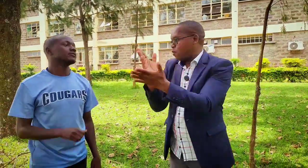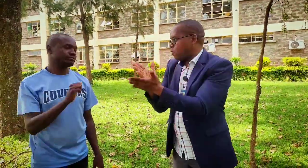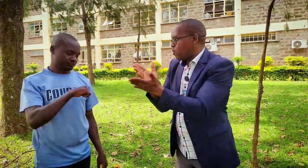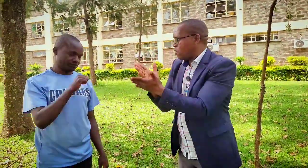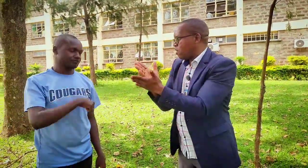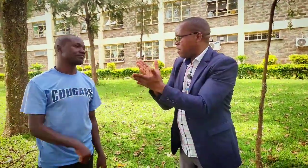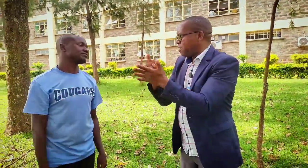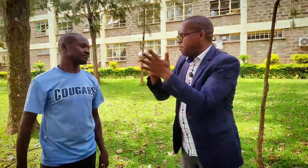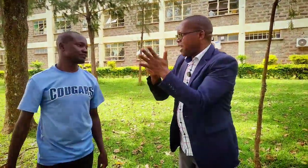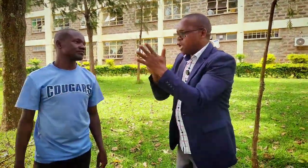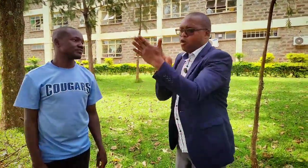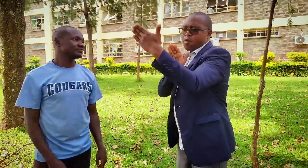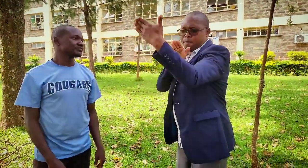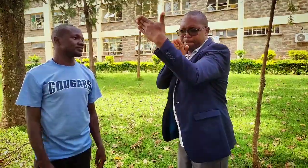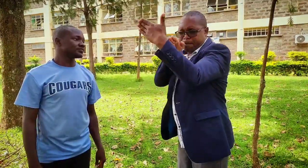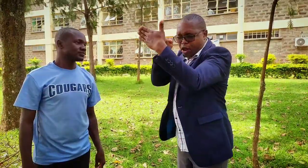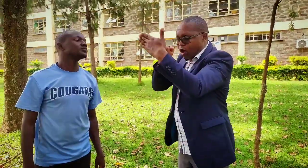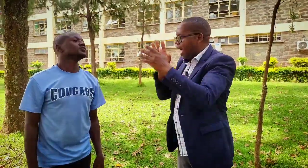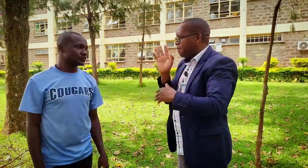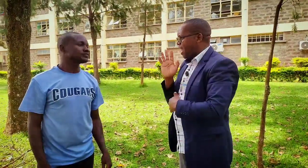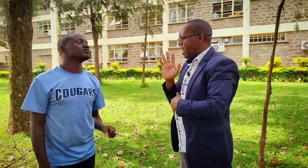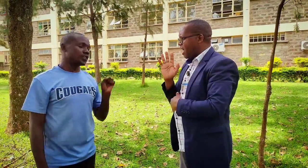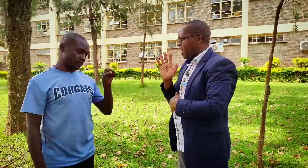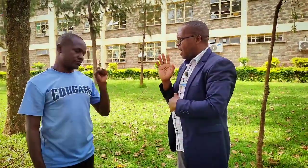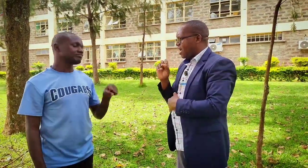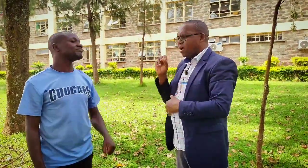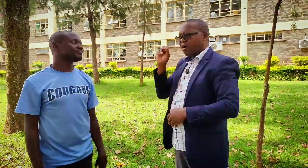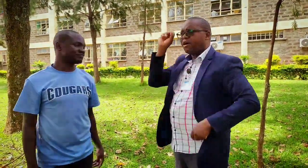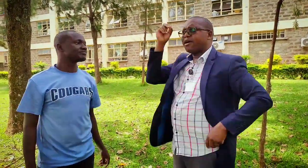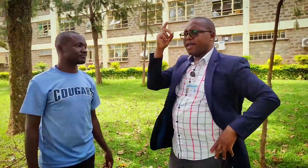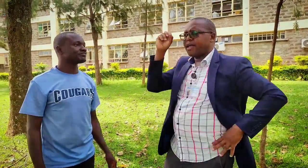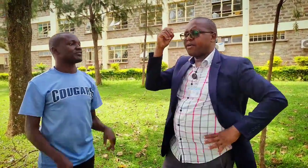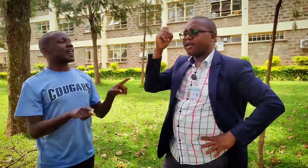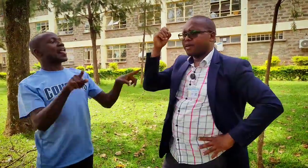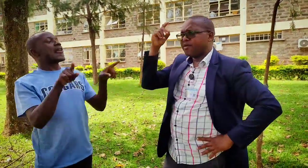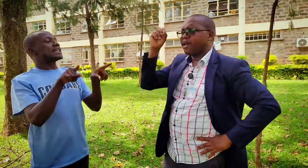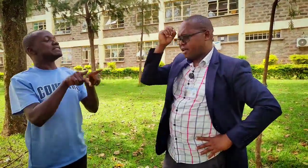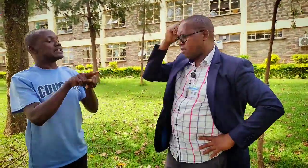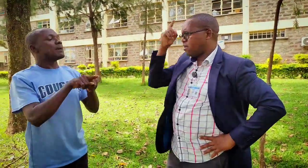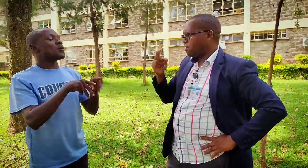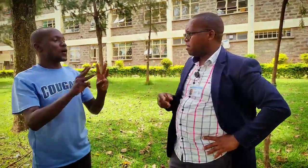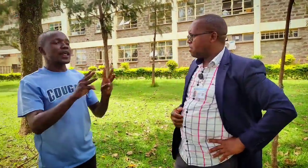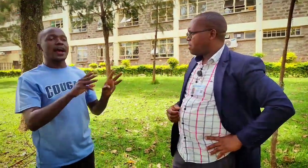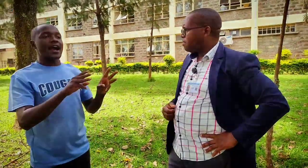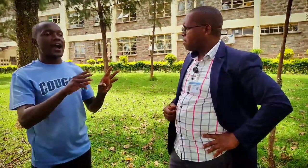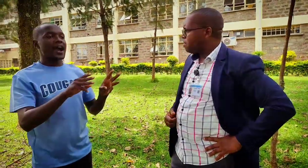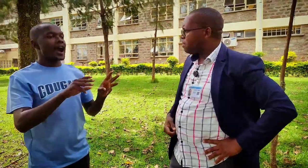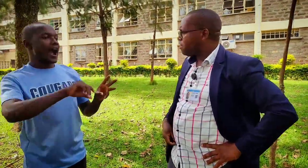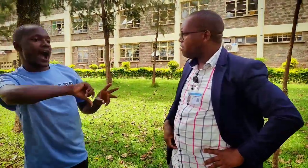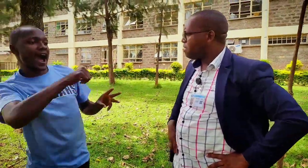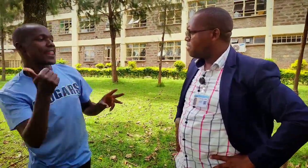see the preacher and the interpreter you must not block the deaf